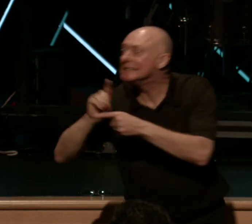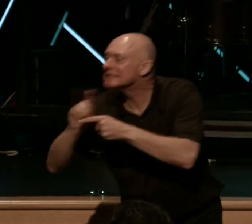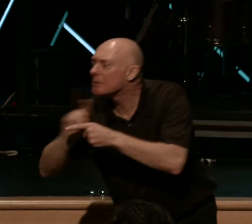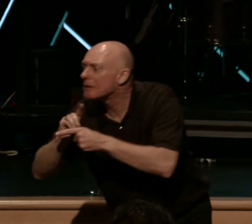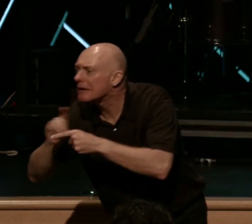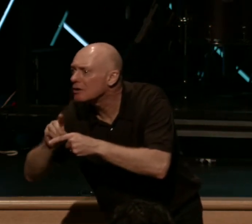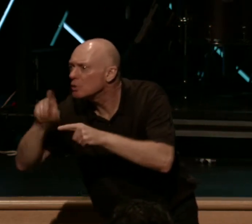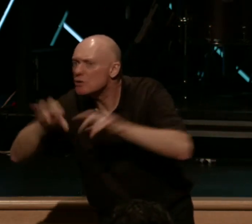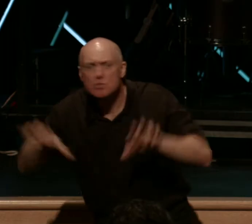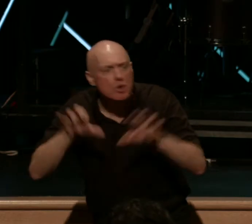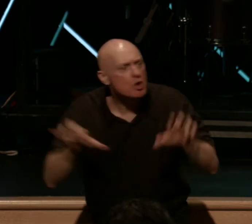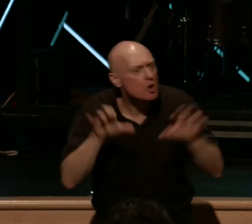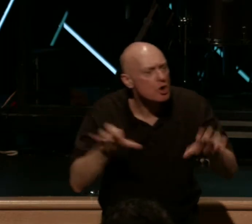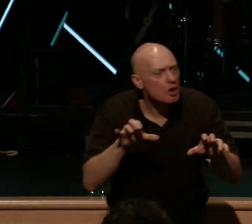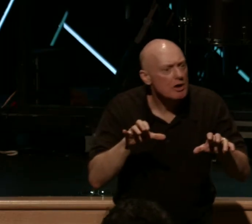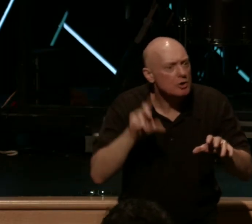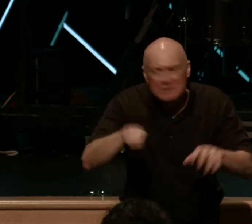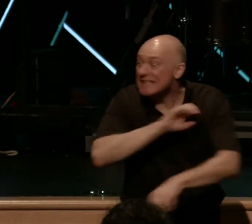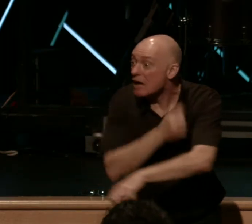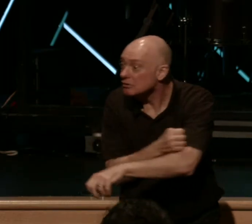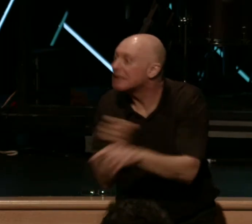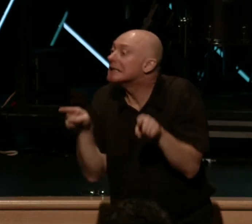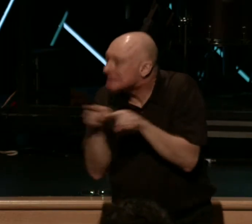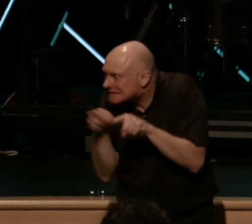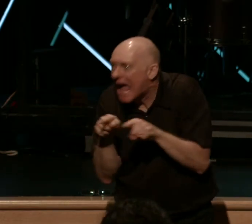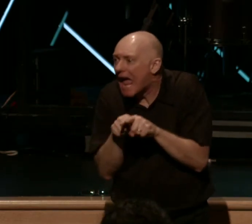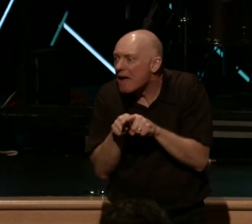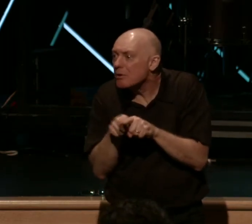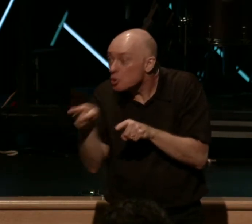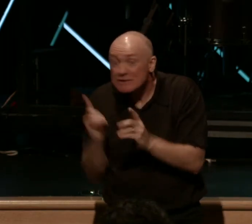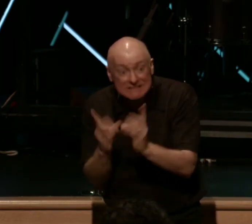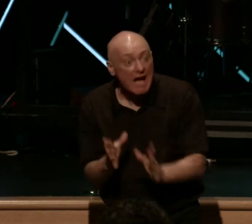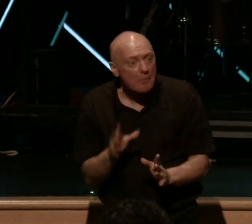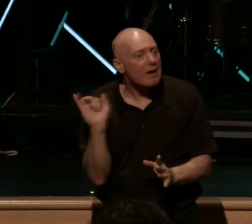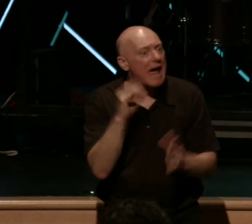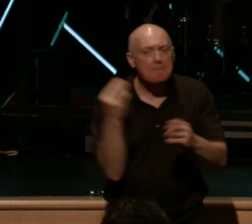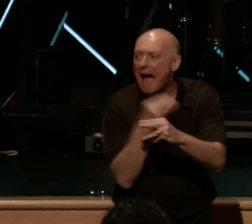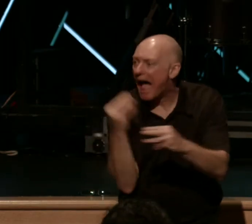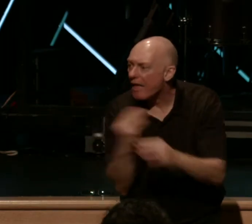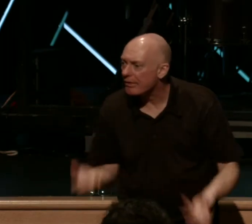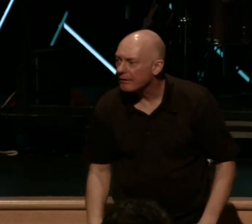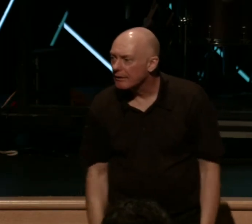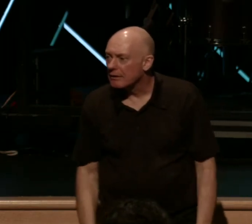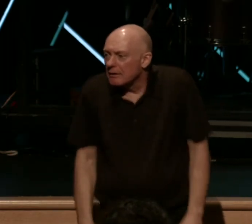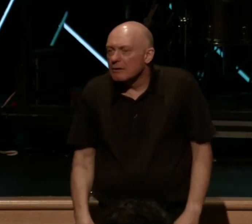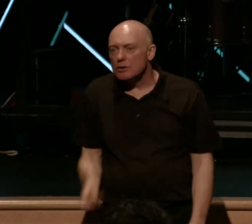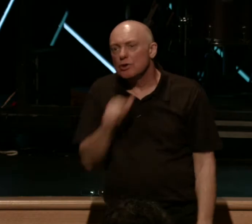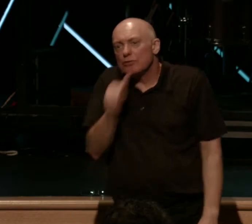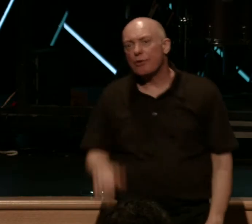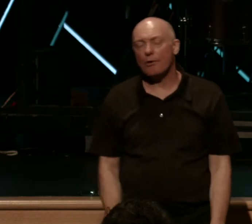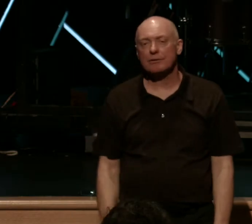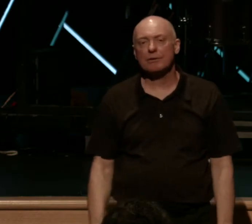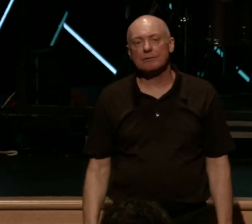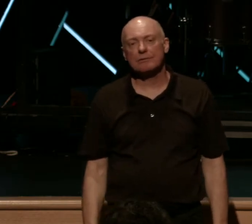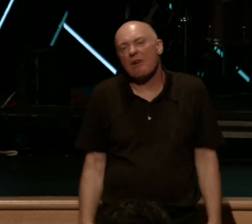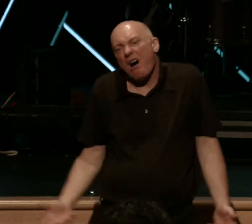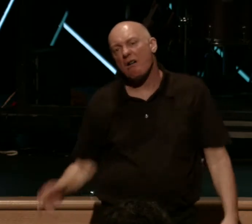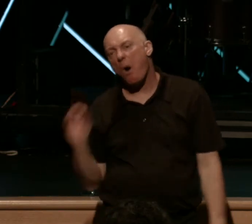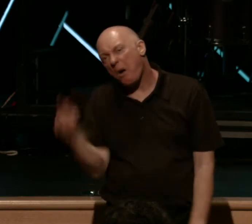work. It requires energy. Same thing happens in being a disciple. You don't haphazardly fall into discipleship. Anybody with me?